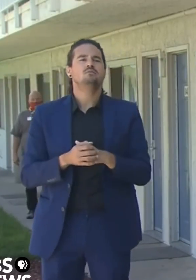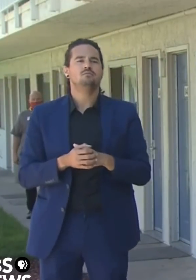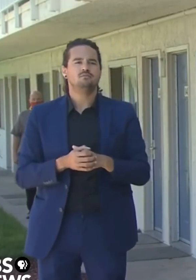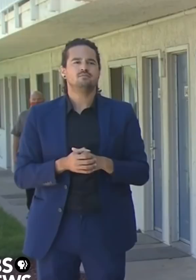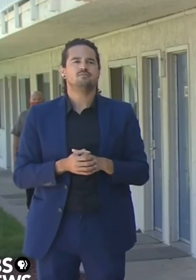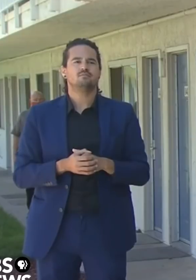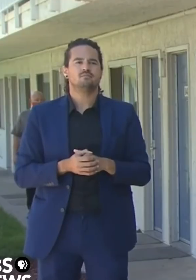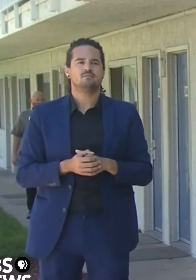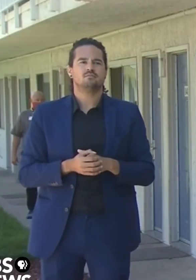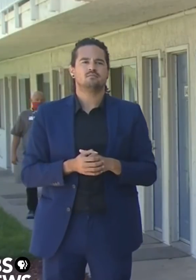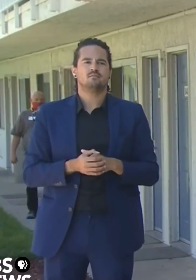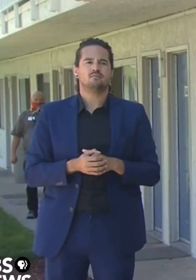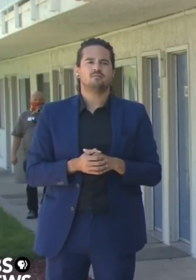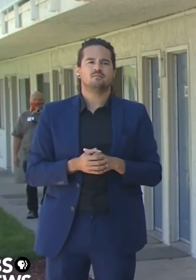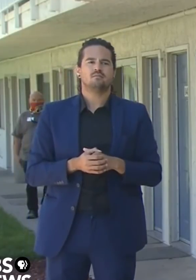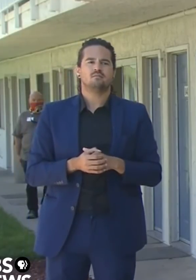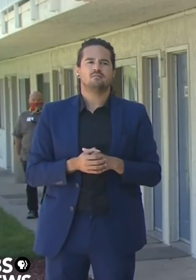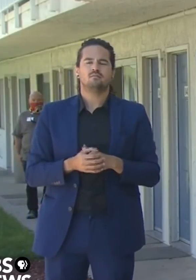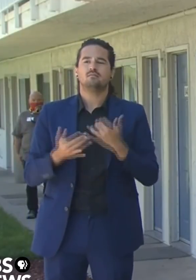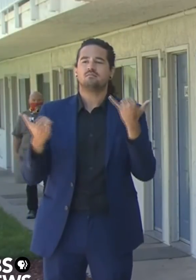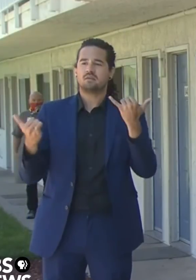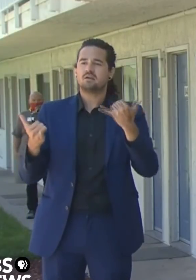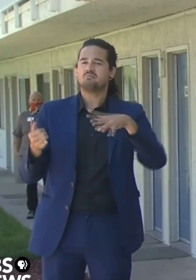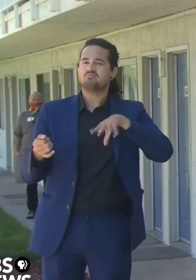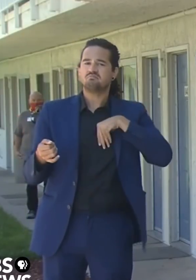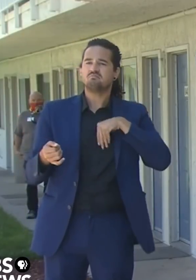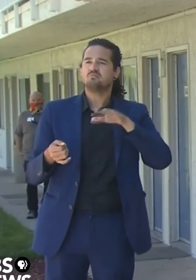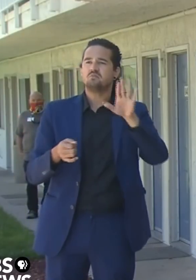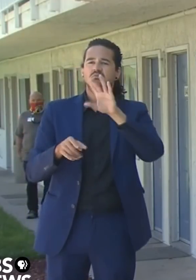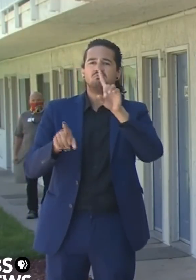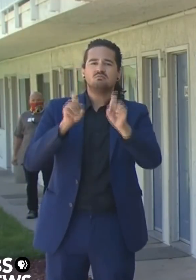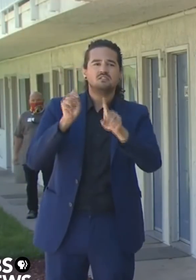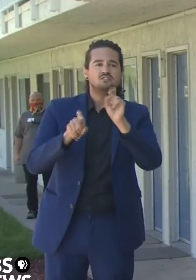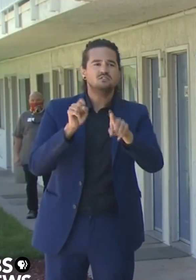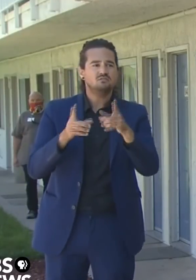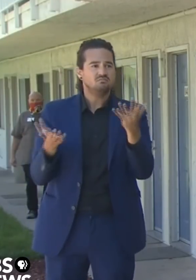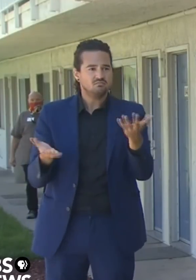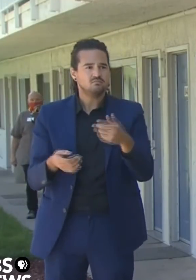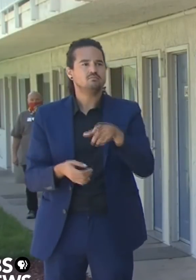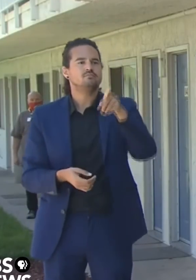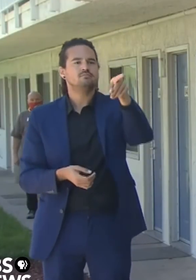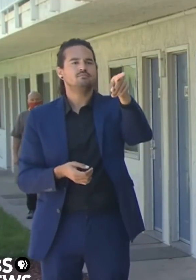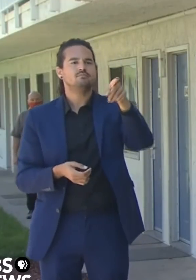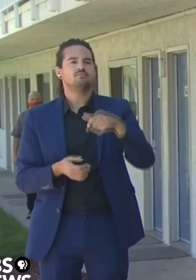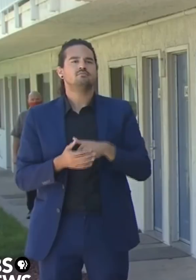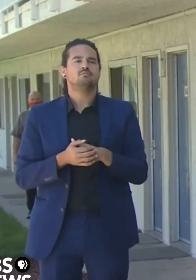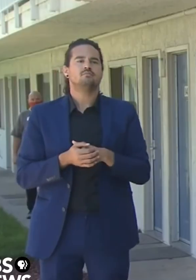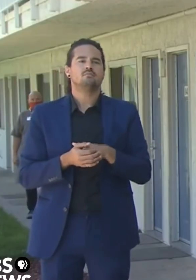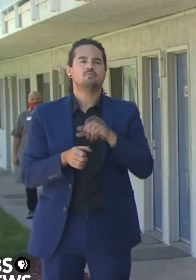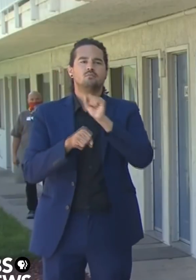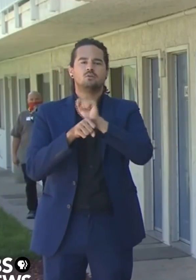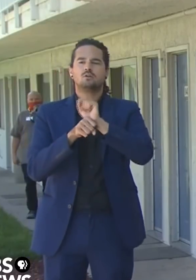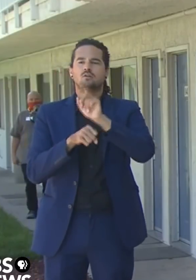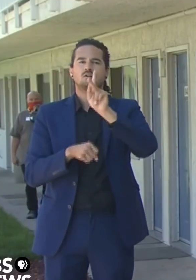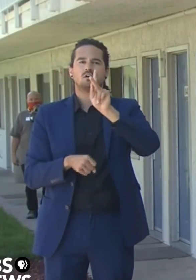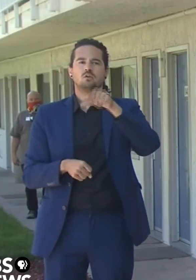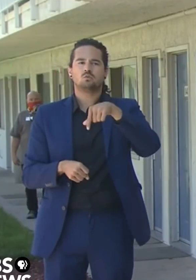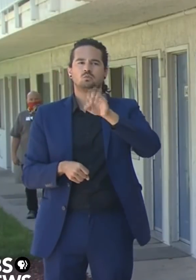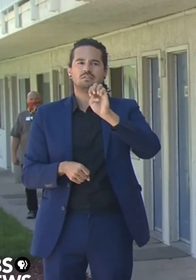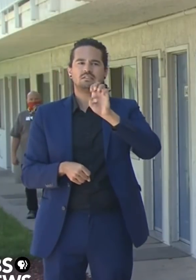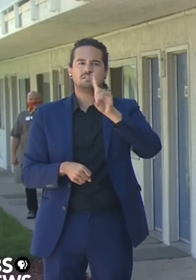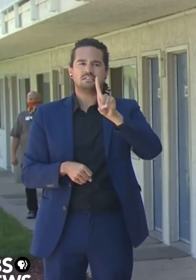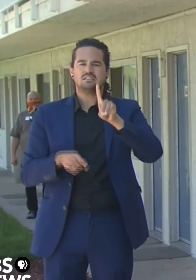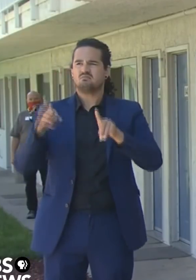we're happy to take any questions. Governor Scott Schaefer from KQED, I'll try to speak over the horns here and the